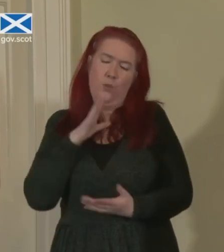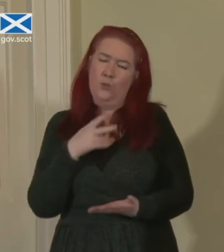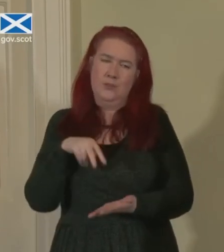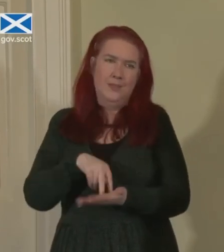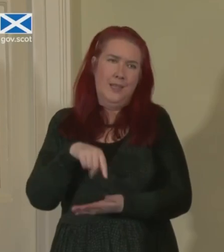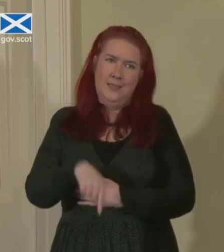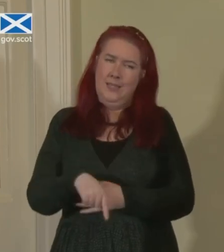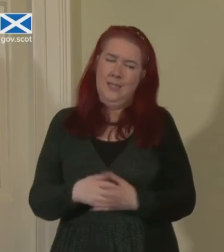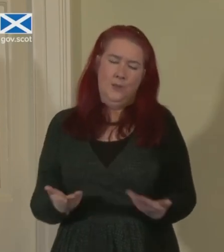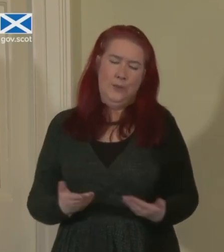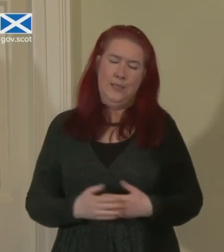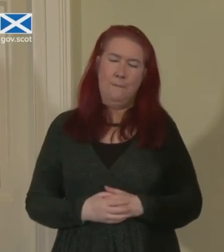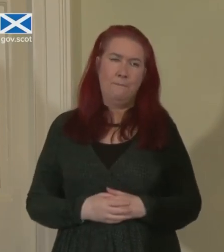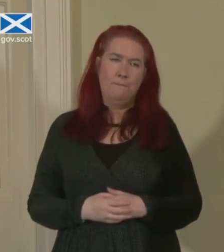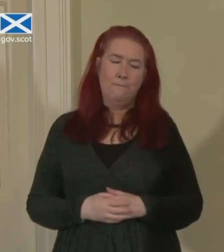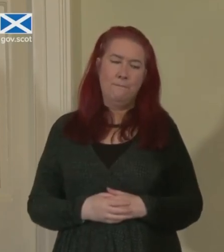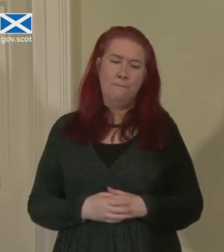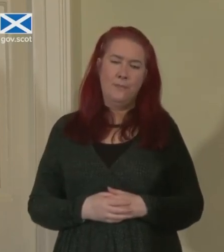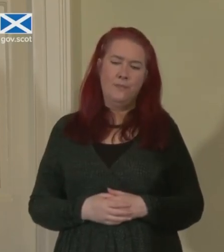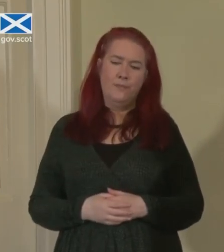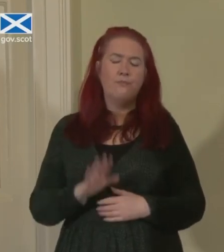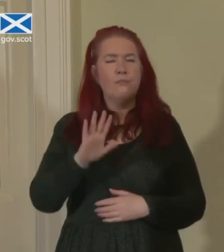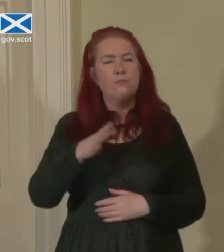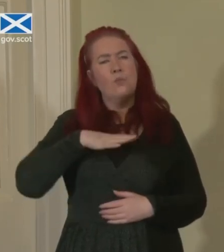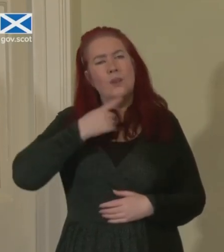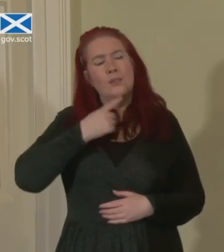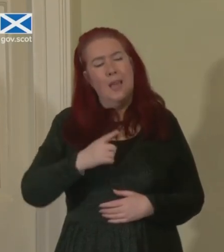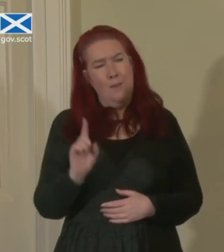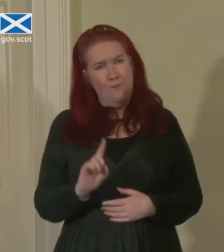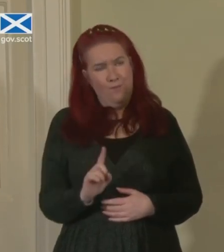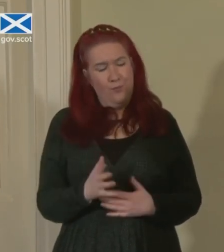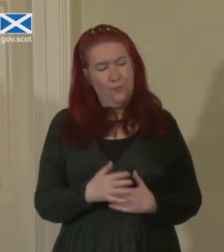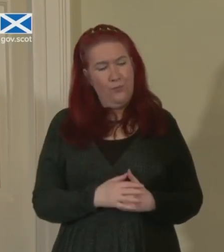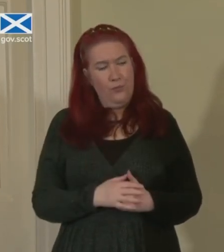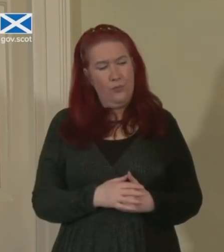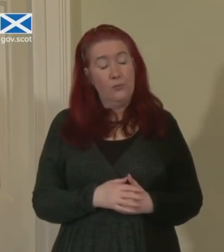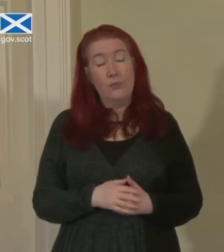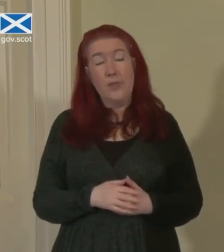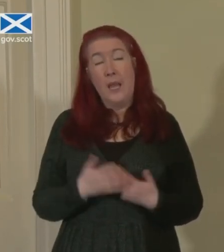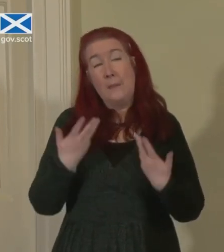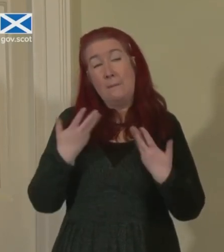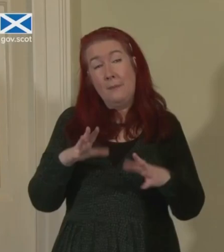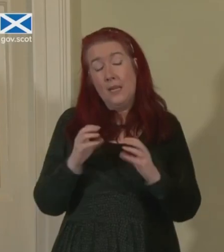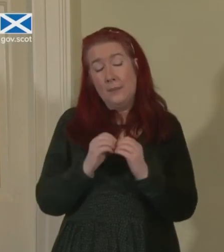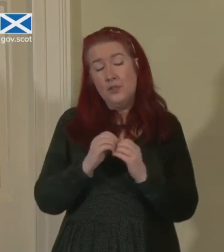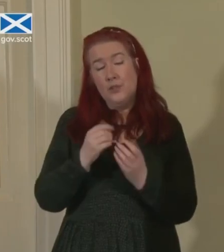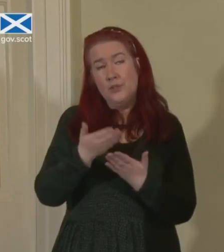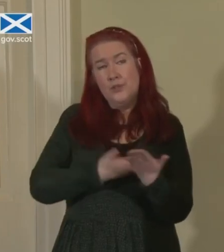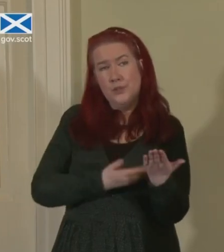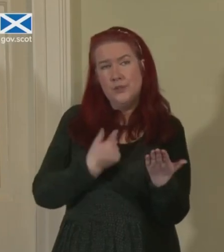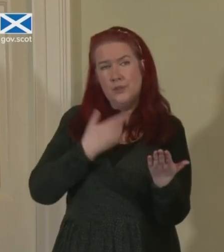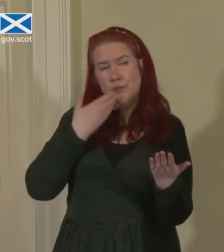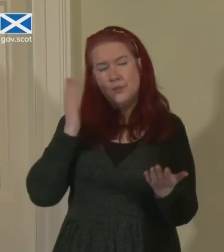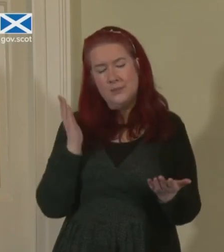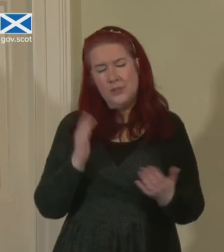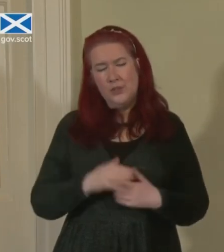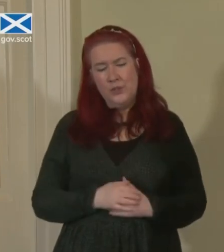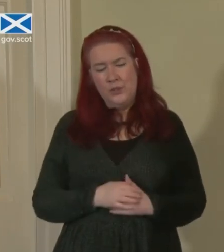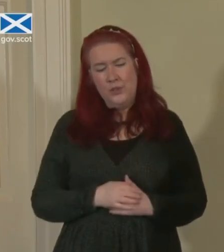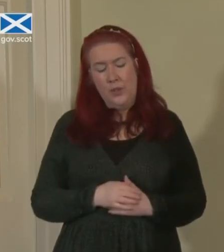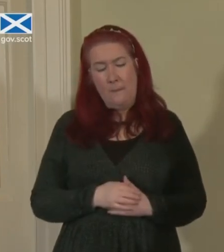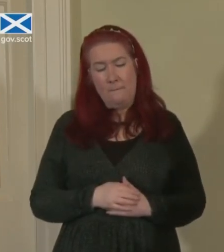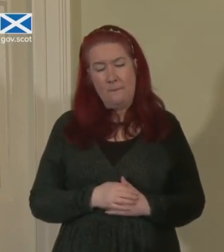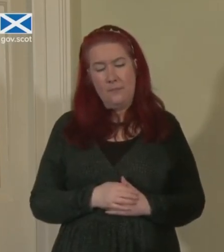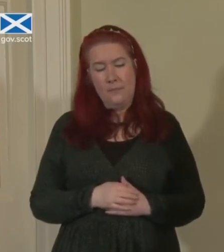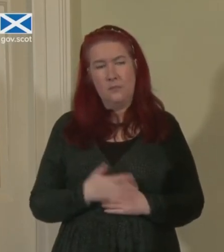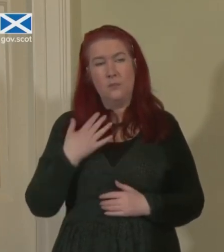today. What I would say, though, is this, and I did allude to this in my remarks, I suppose when